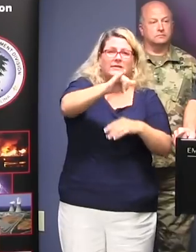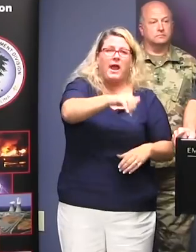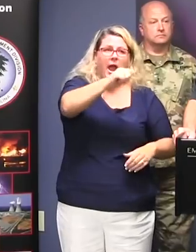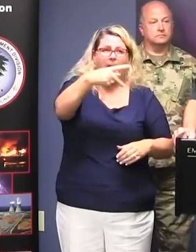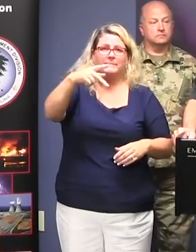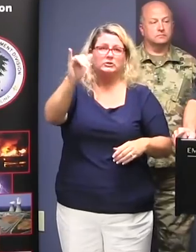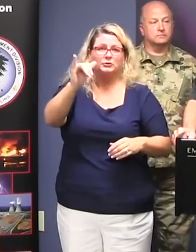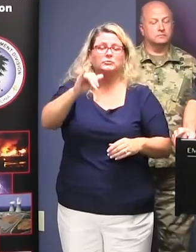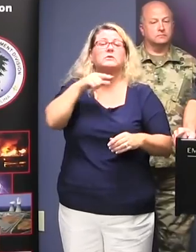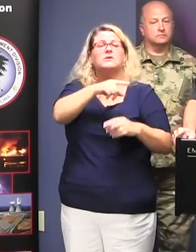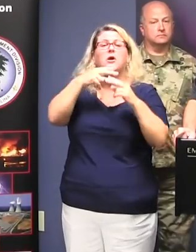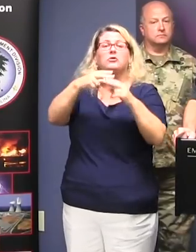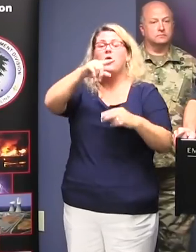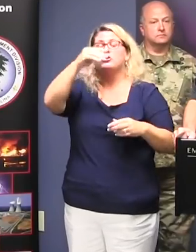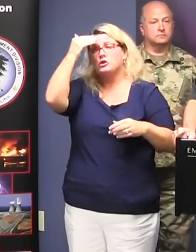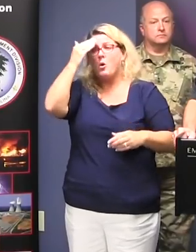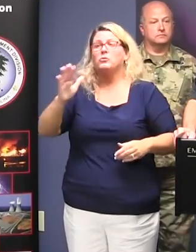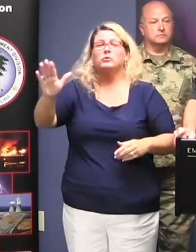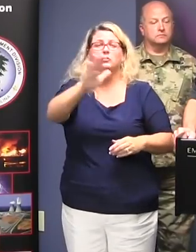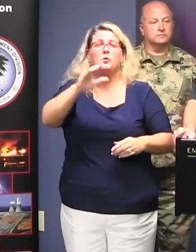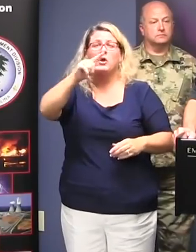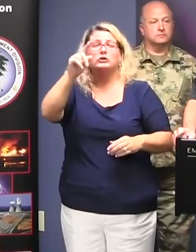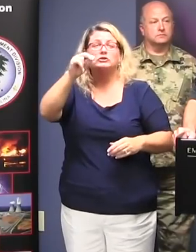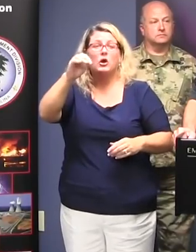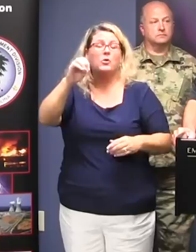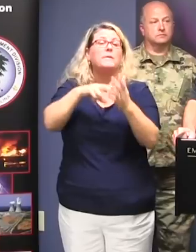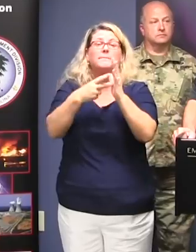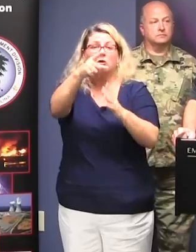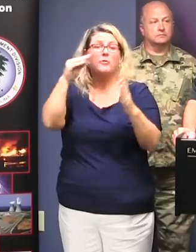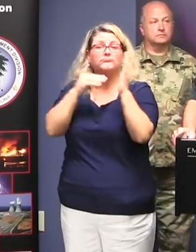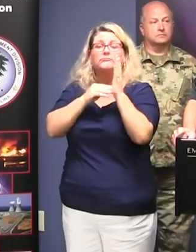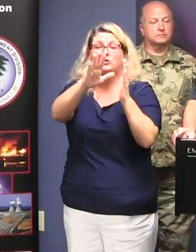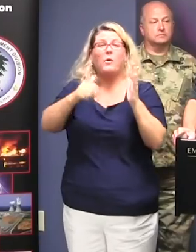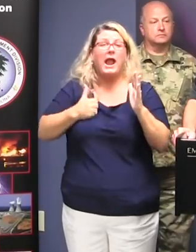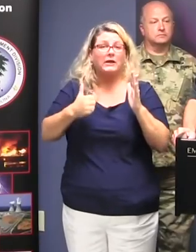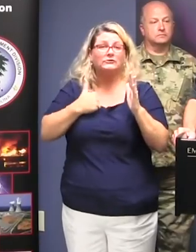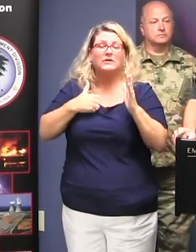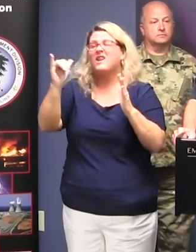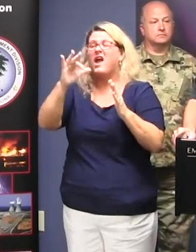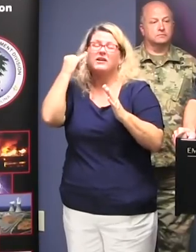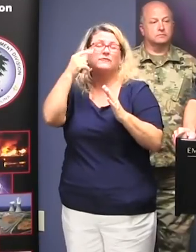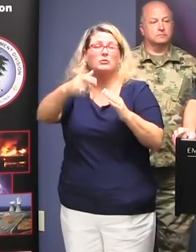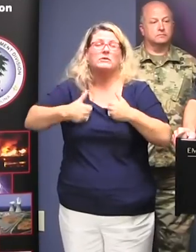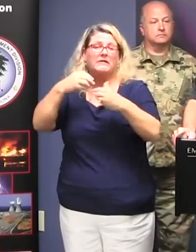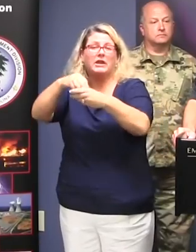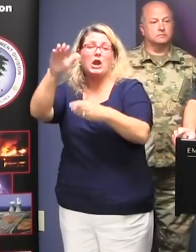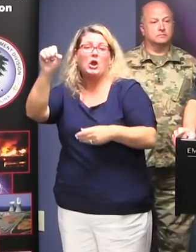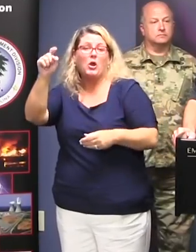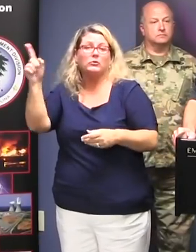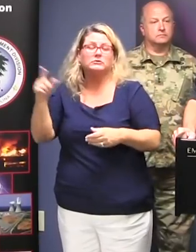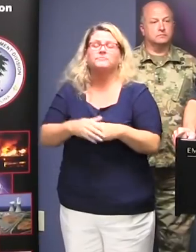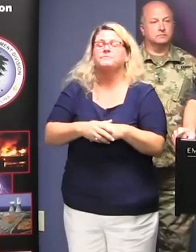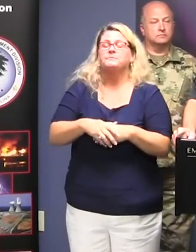the Know Your Zone module, which will allow you to type in your address if you live along the coast, and it will tell you which zone you're